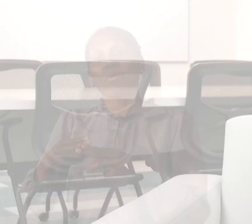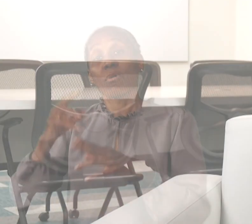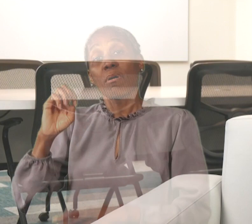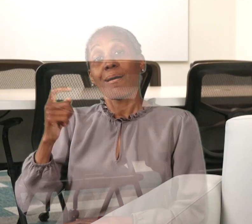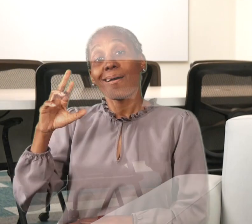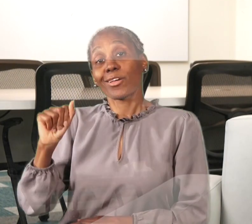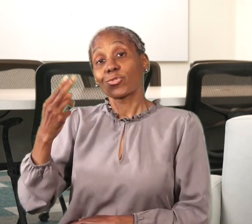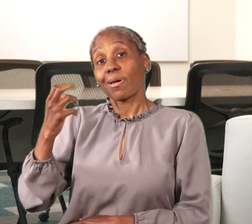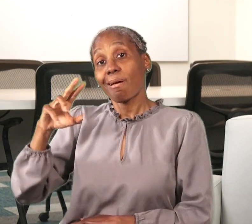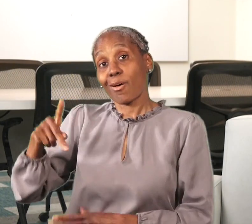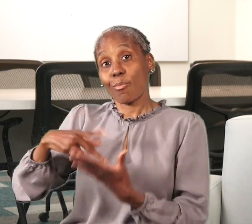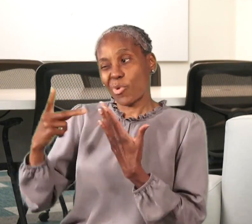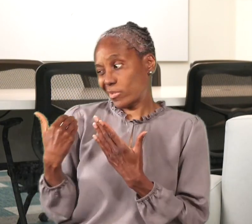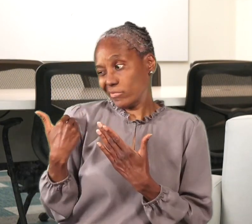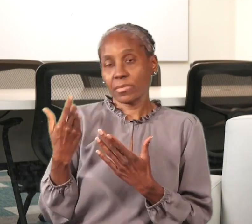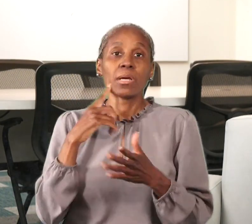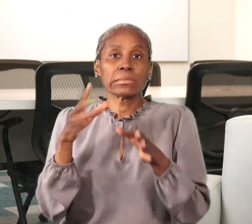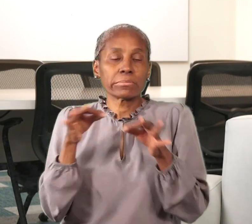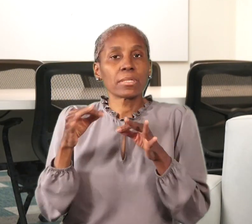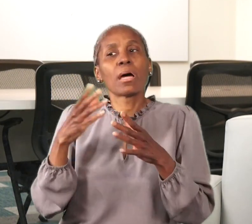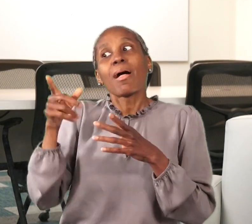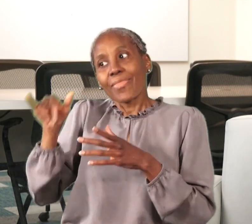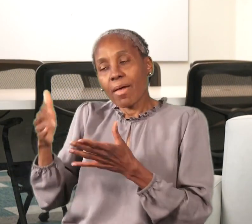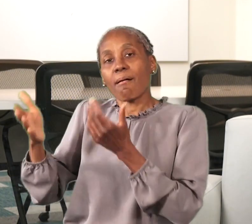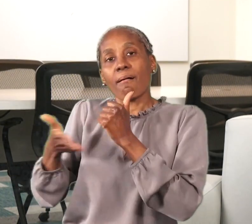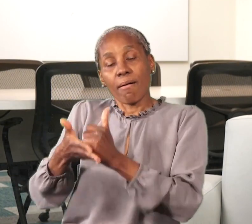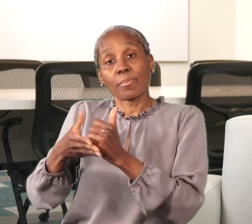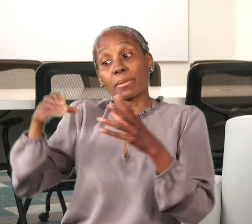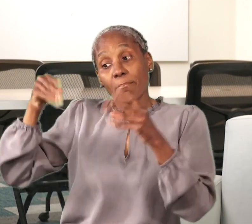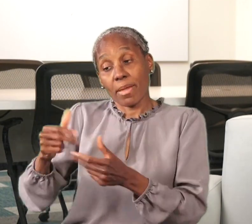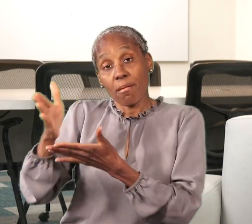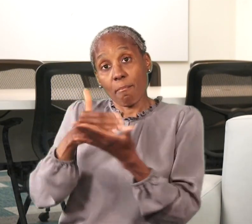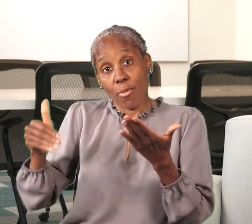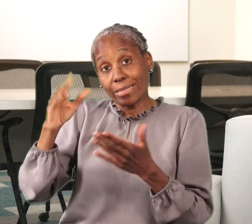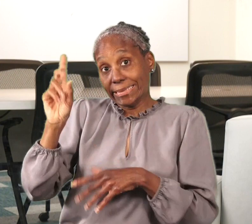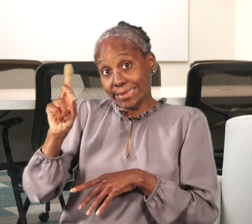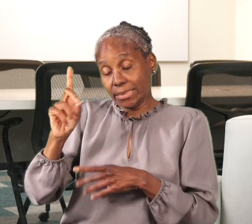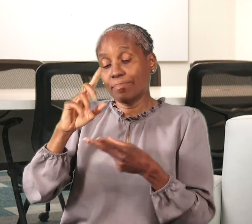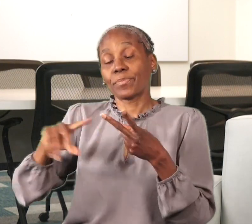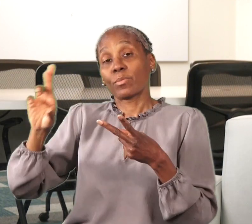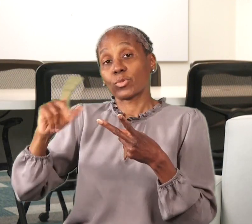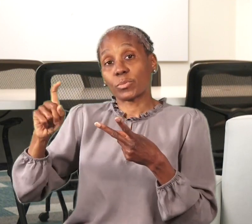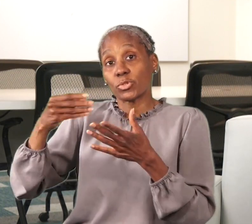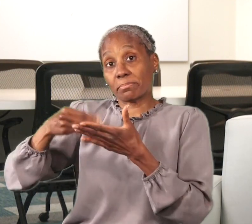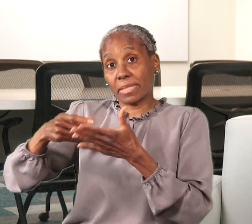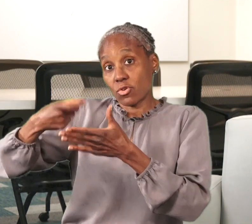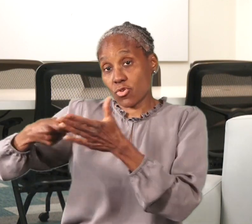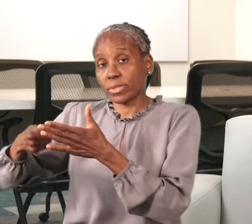The extra help program is the program I mentioned that helps pay for Part D expenses and prescription medications.